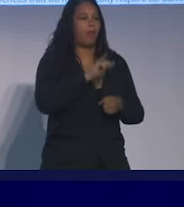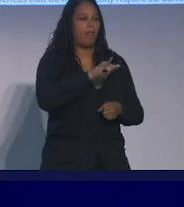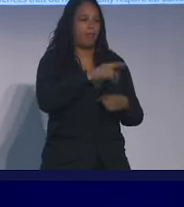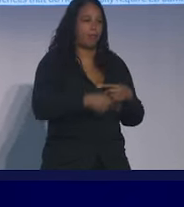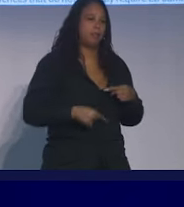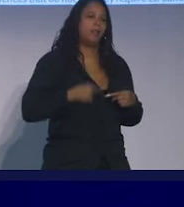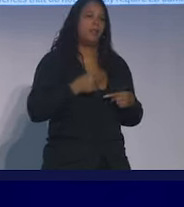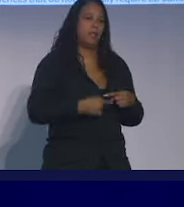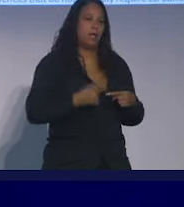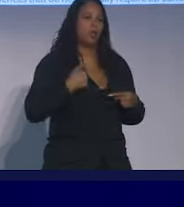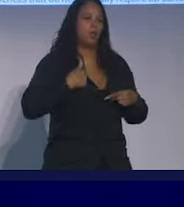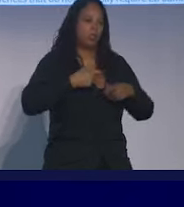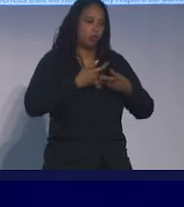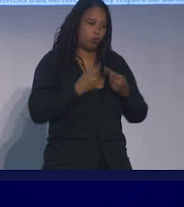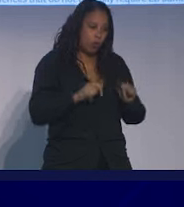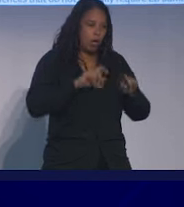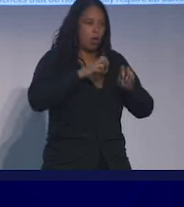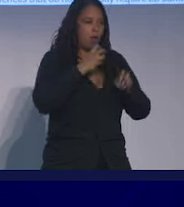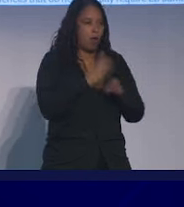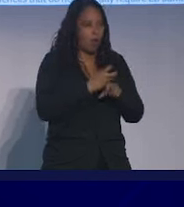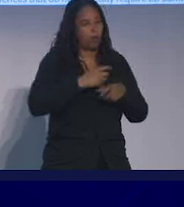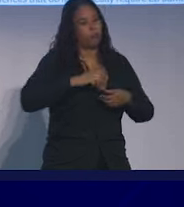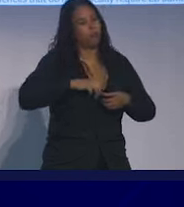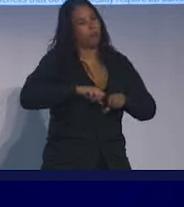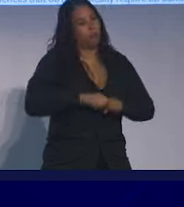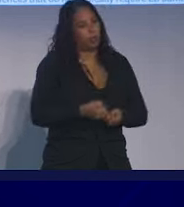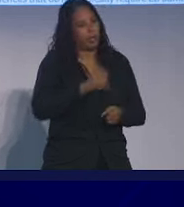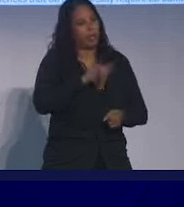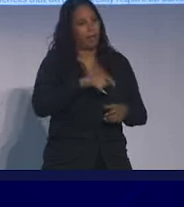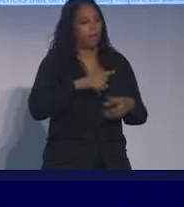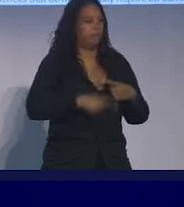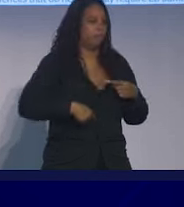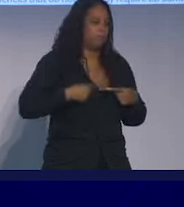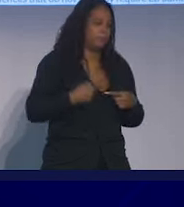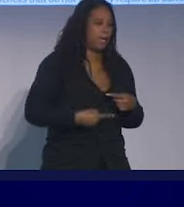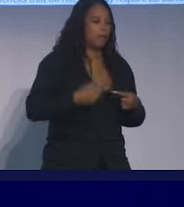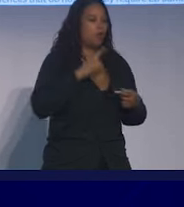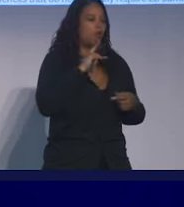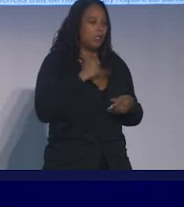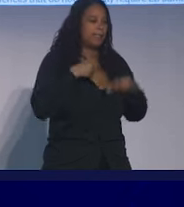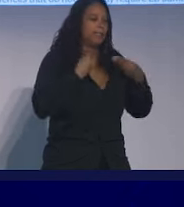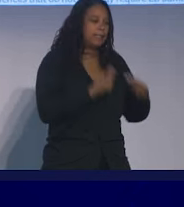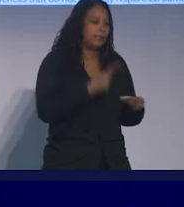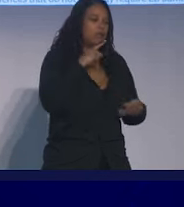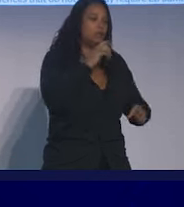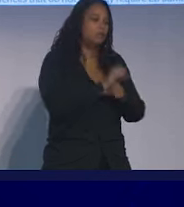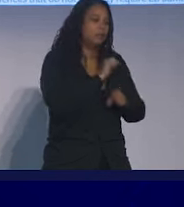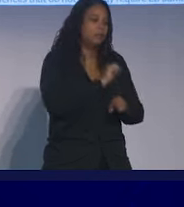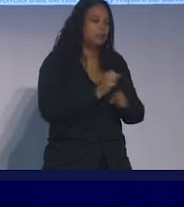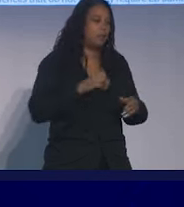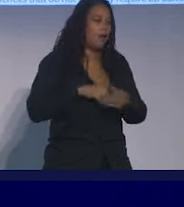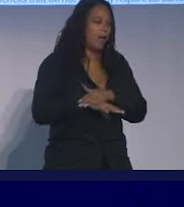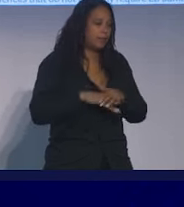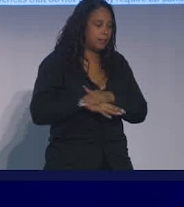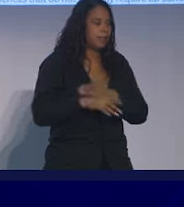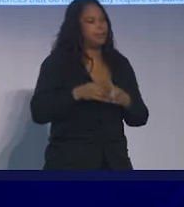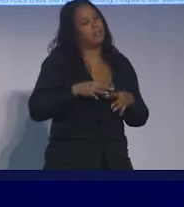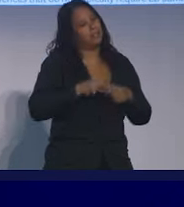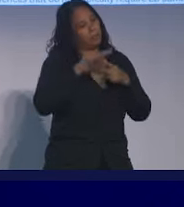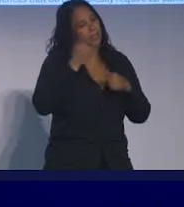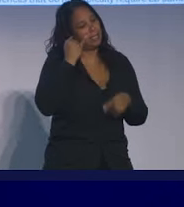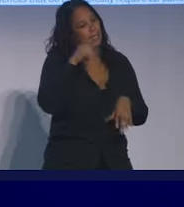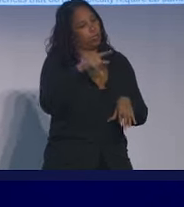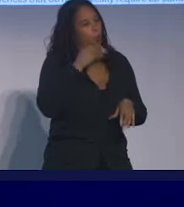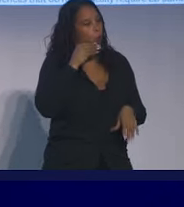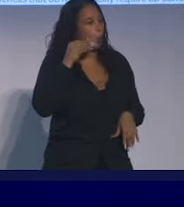tried very hard to break that cycle by ensuring that people get real-time access when they need it in their homes if possible in a way that